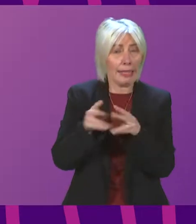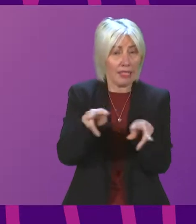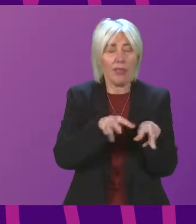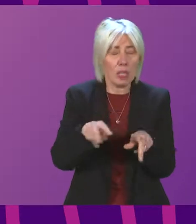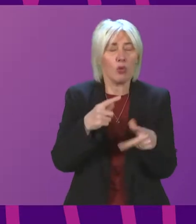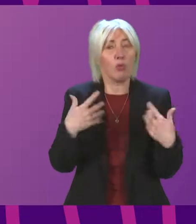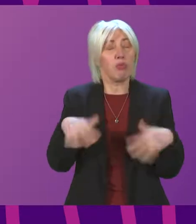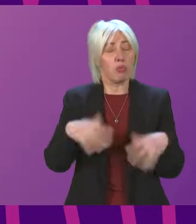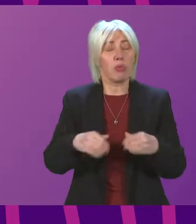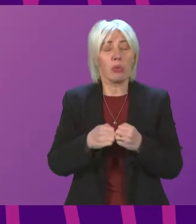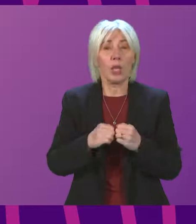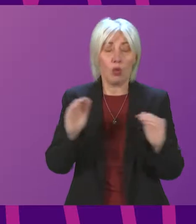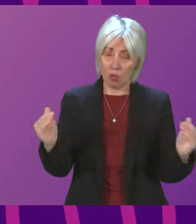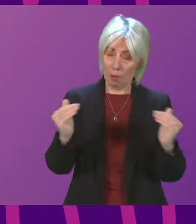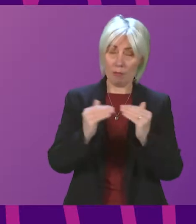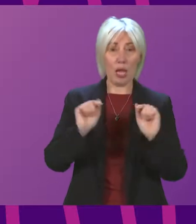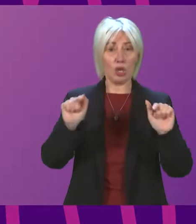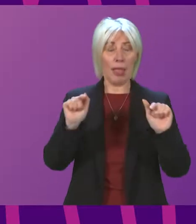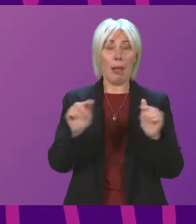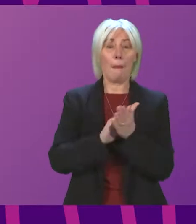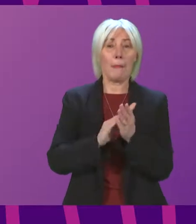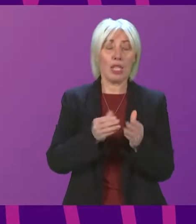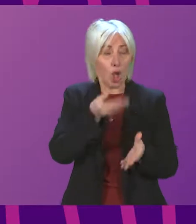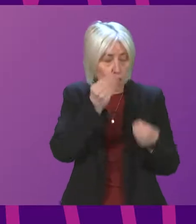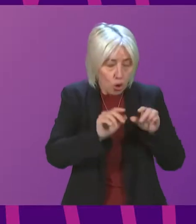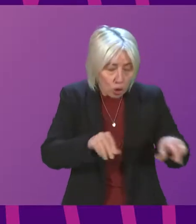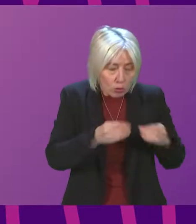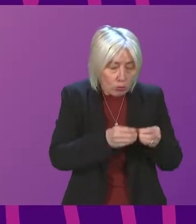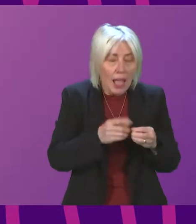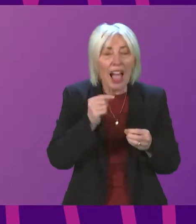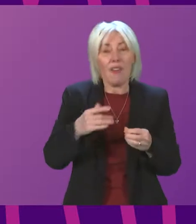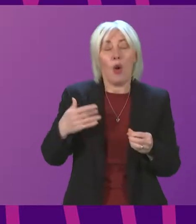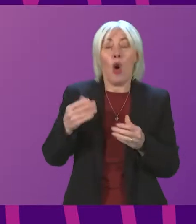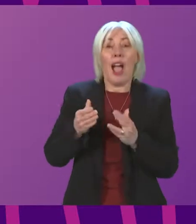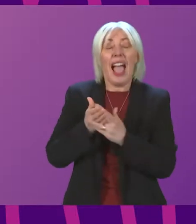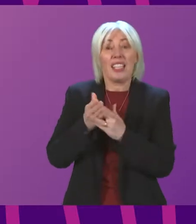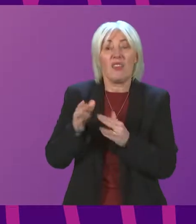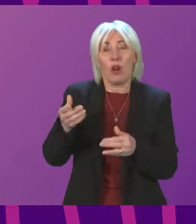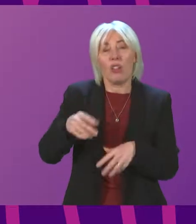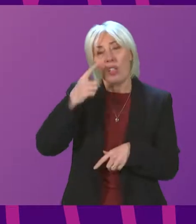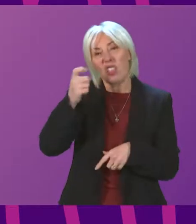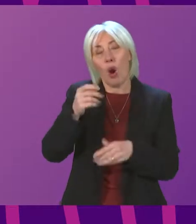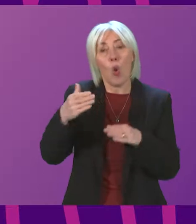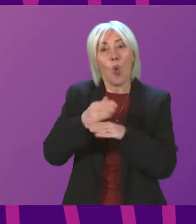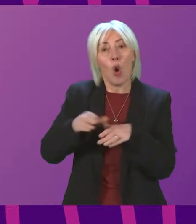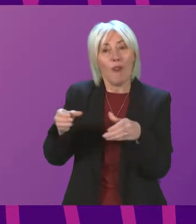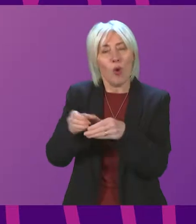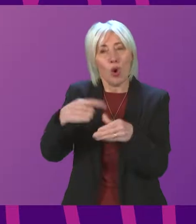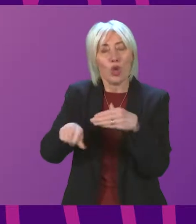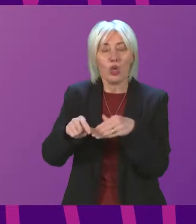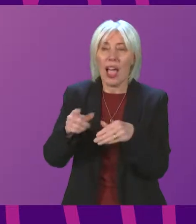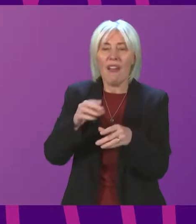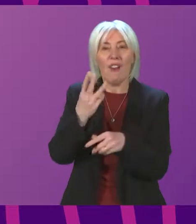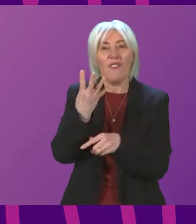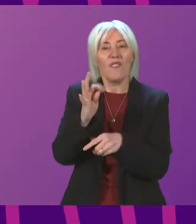To complement this, learners are also accessing developing the Young Workforce Live webinars and resources with over 40 different courses to choose